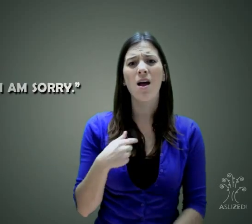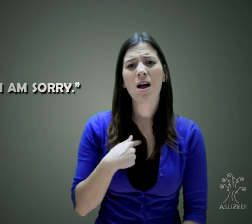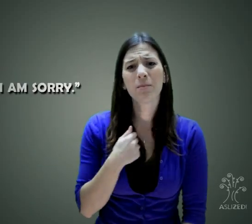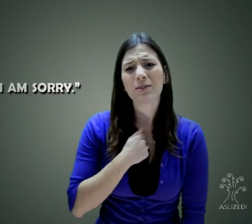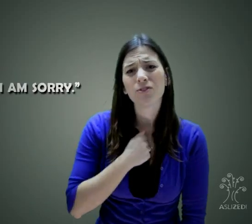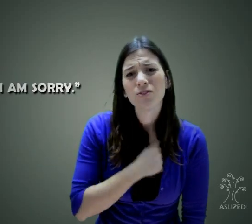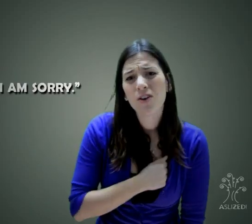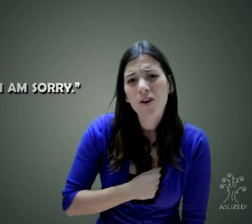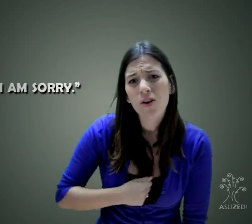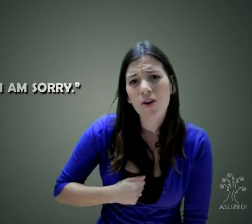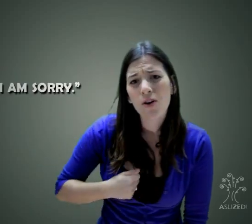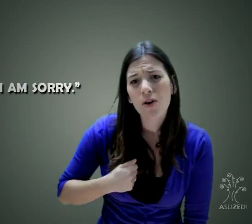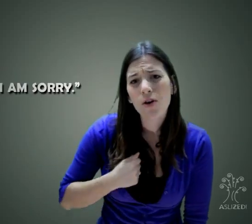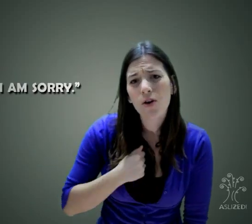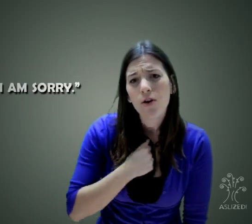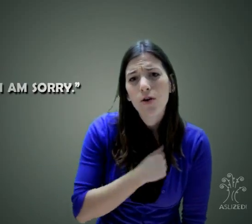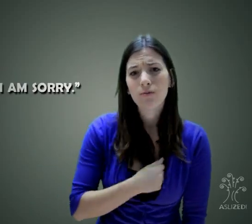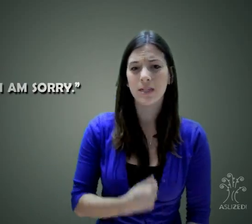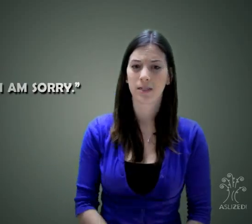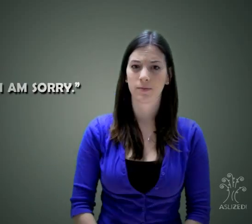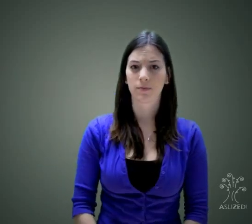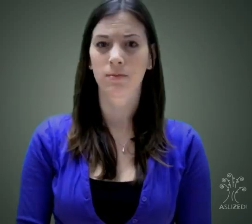that? Of course, the parents are really scared now.